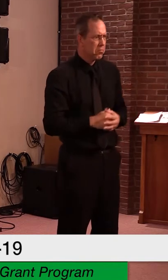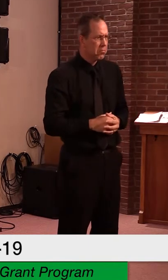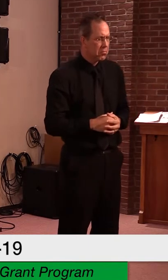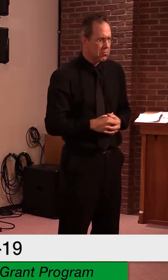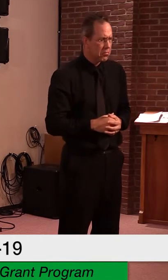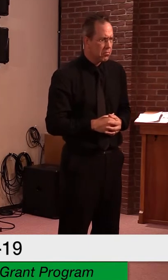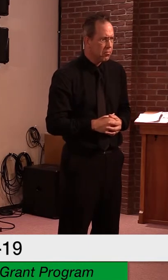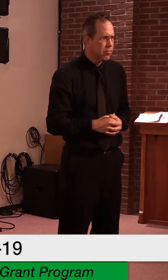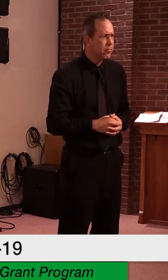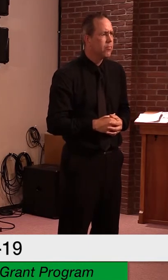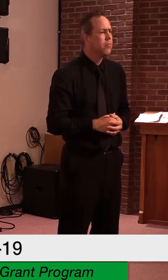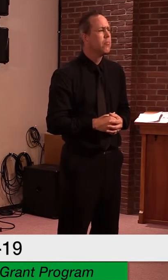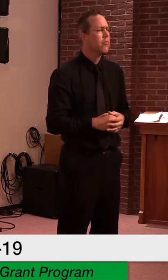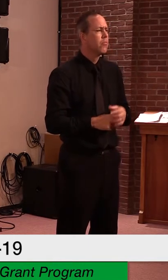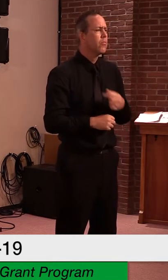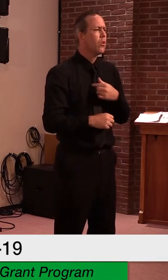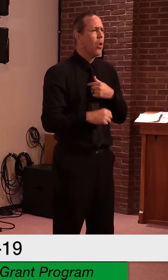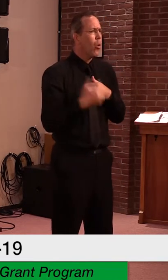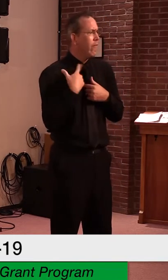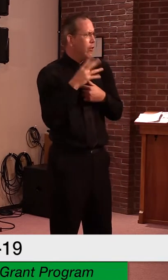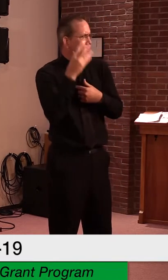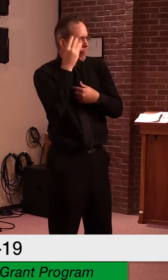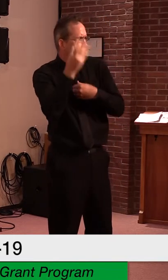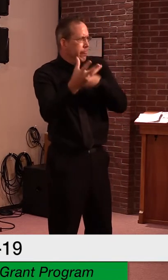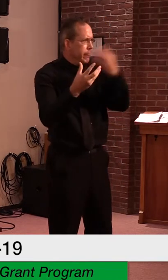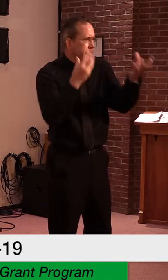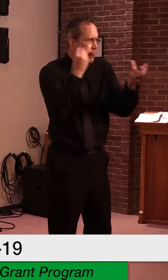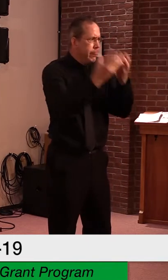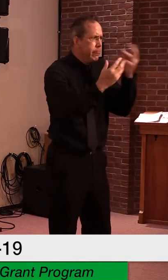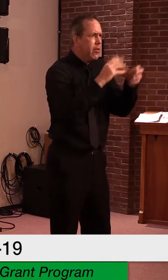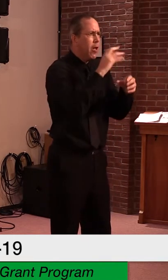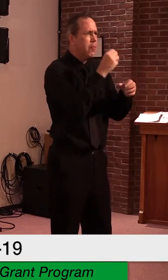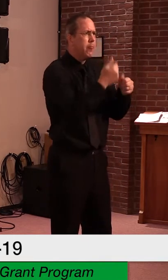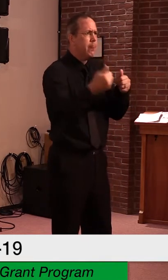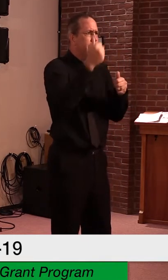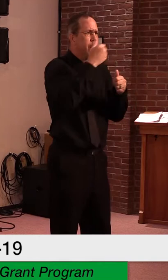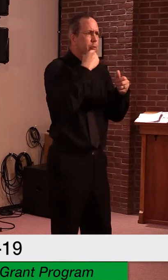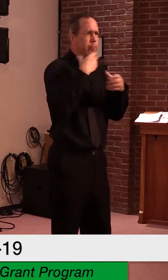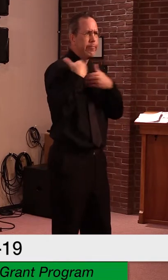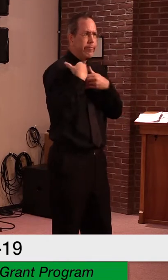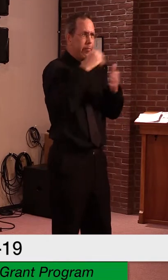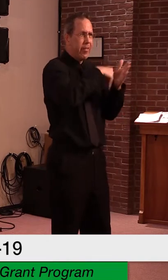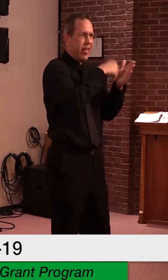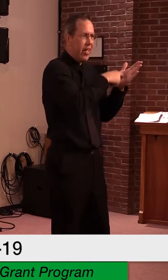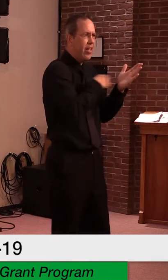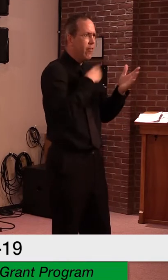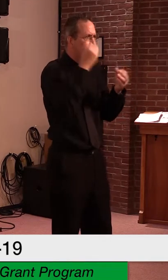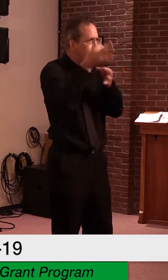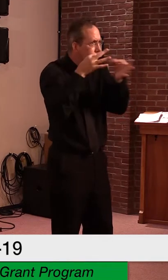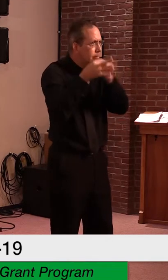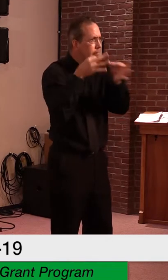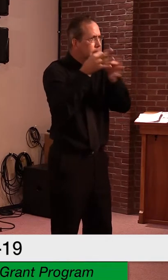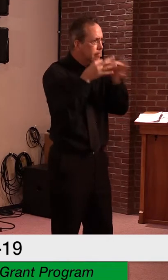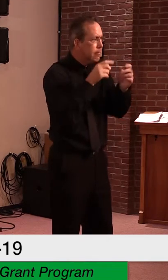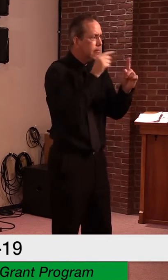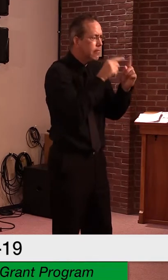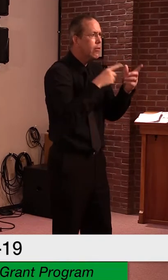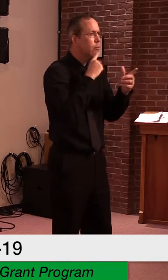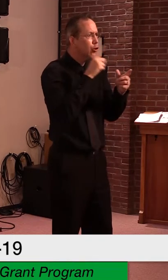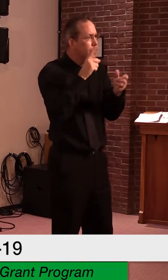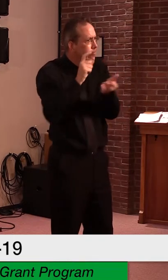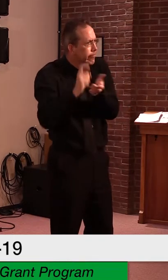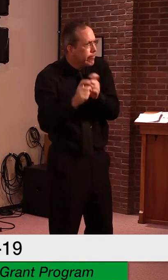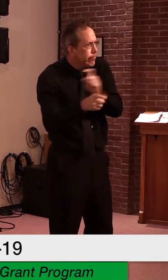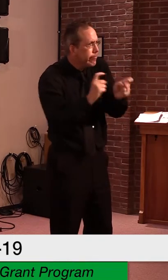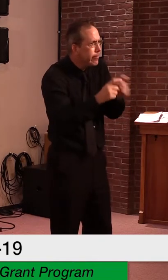important employees receive recognition and the compensation to reflect the work they did